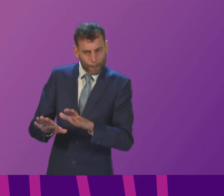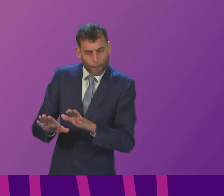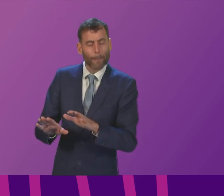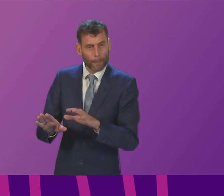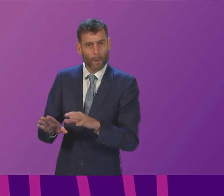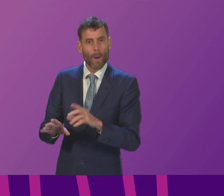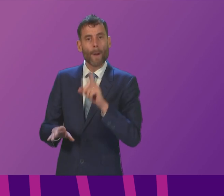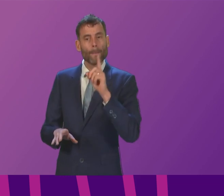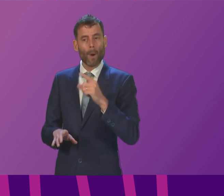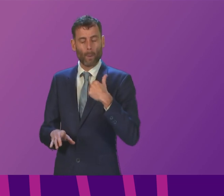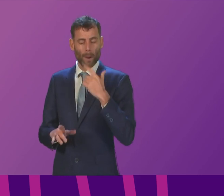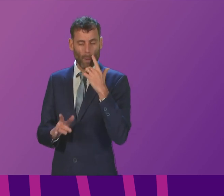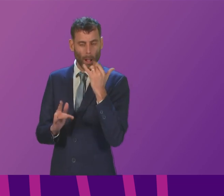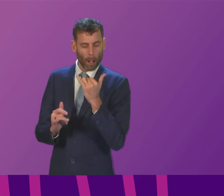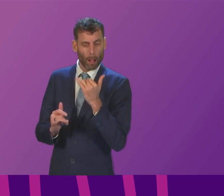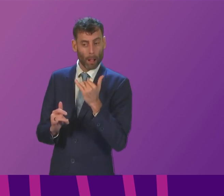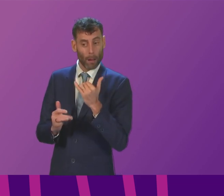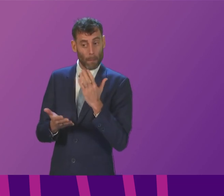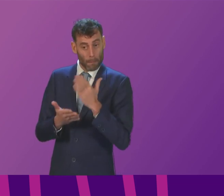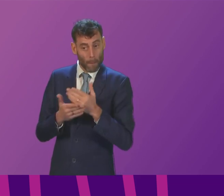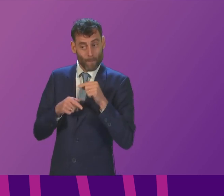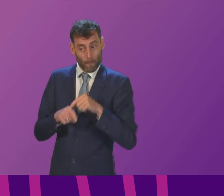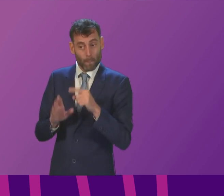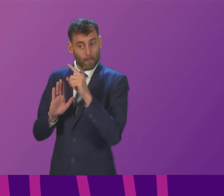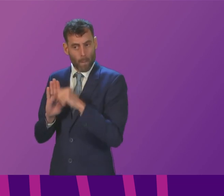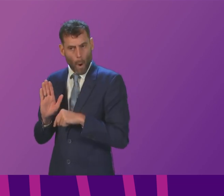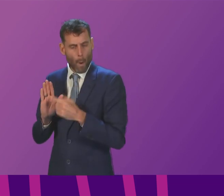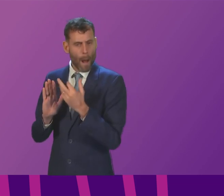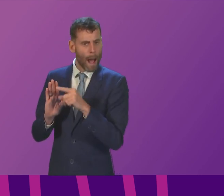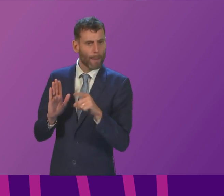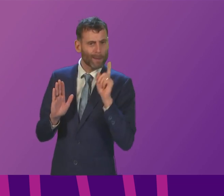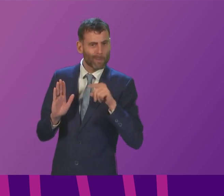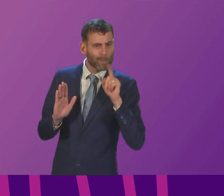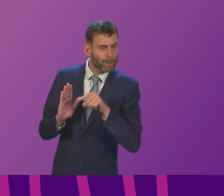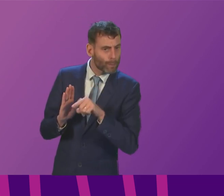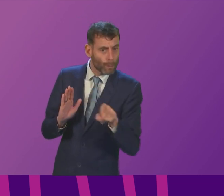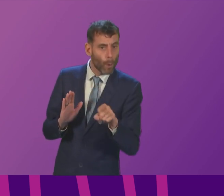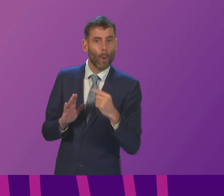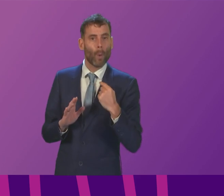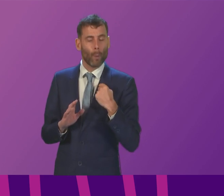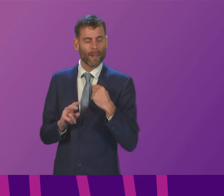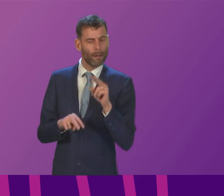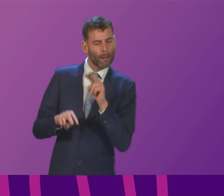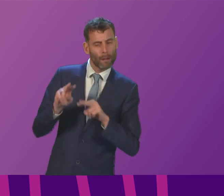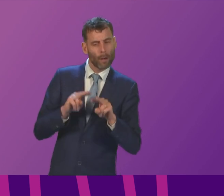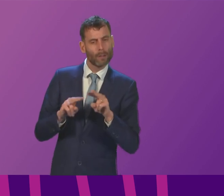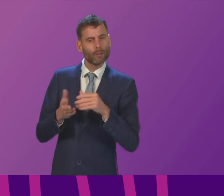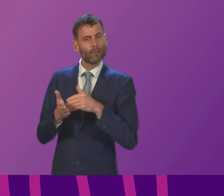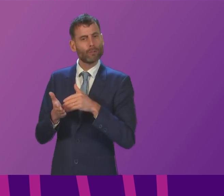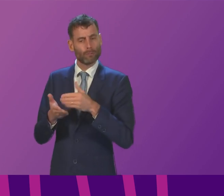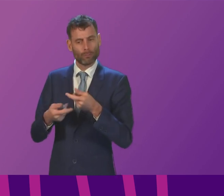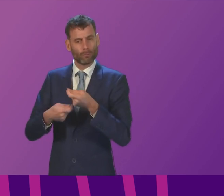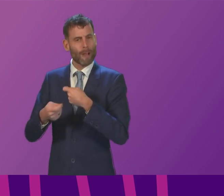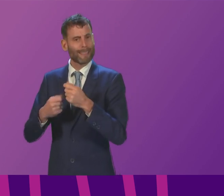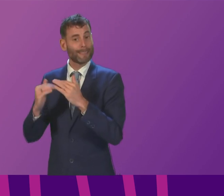of new restrictions we are working with trading standards officers to assess the position we will also be engaging with Police Scotland and other